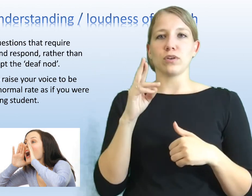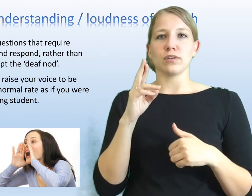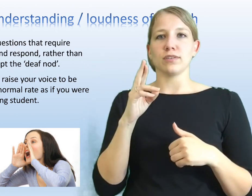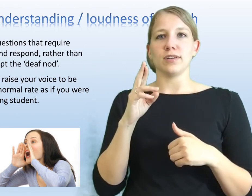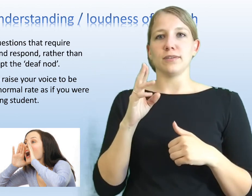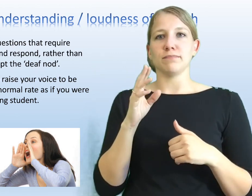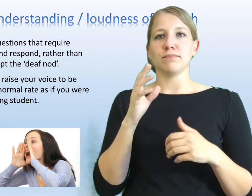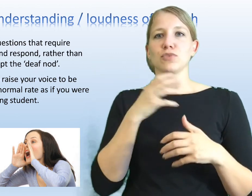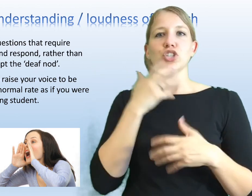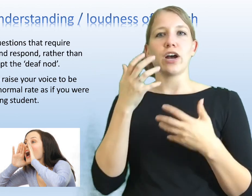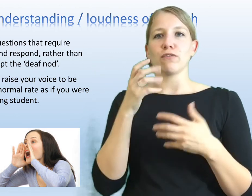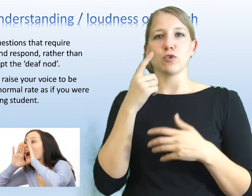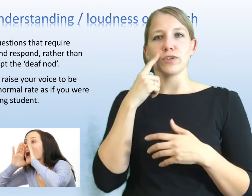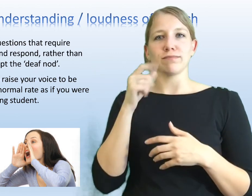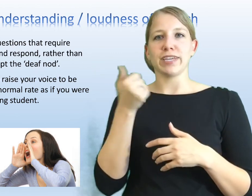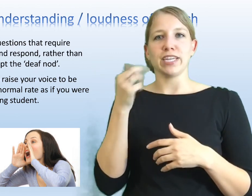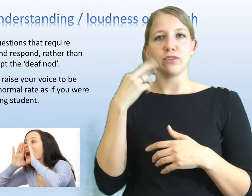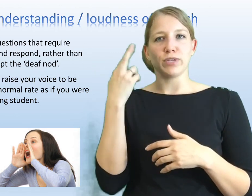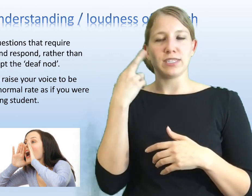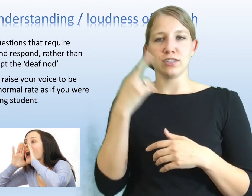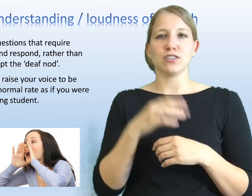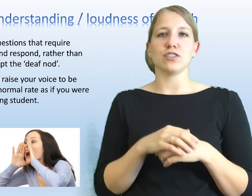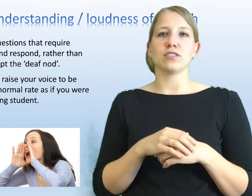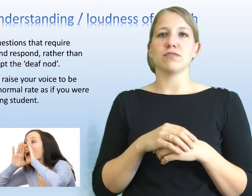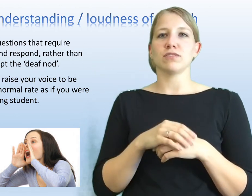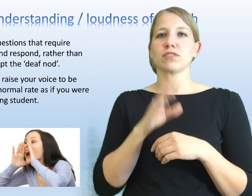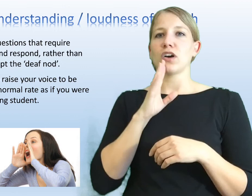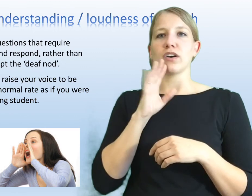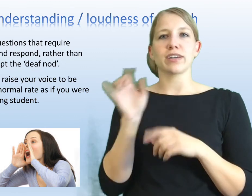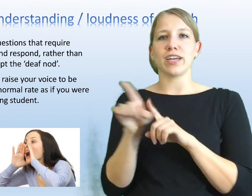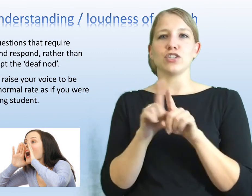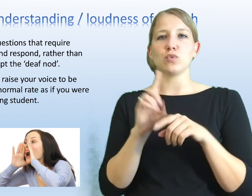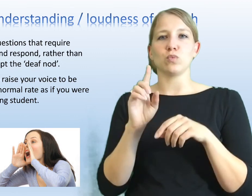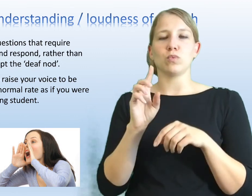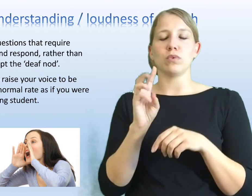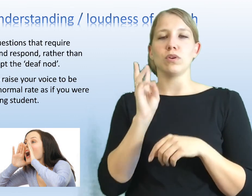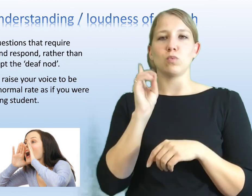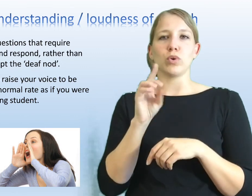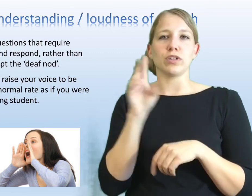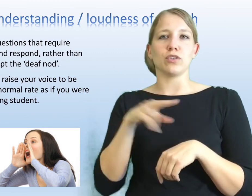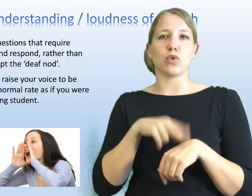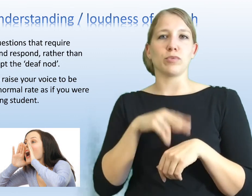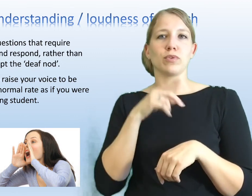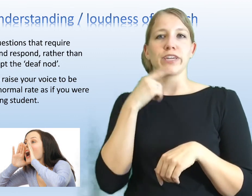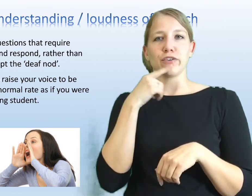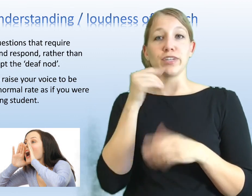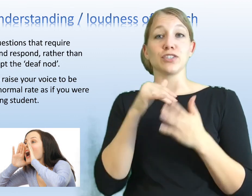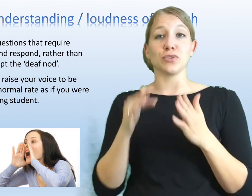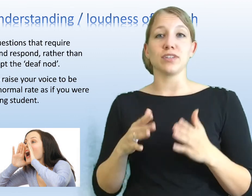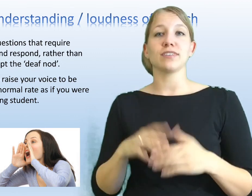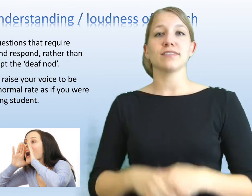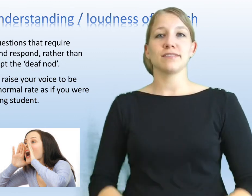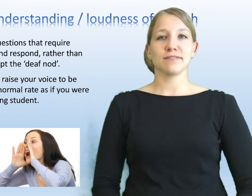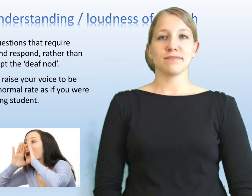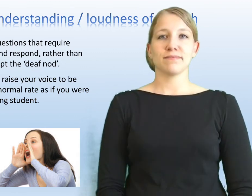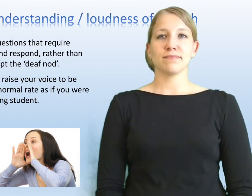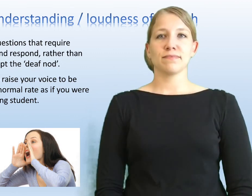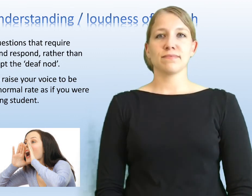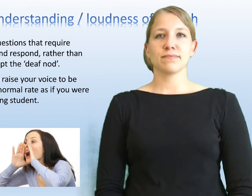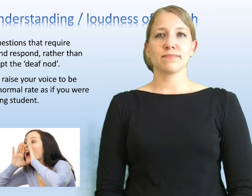or shout for any reason. Just talk as you would a normal hearing student.